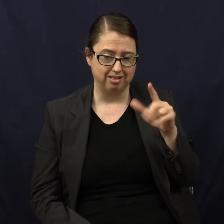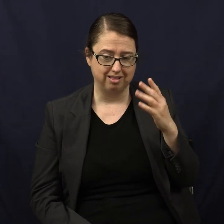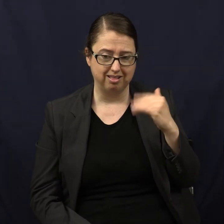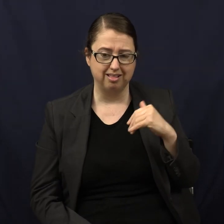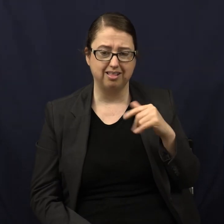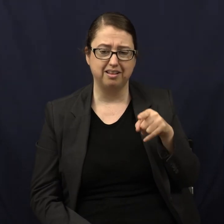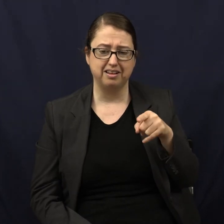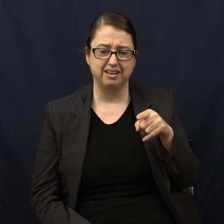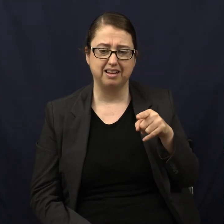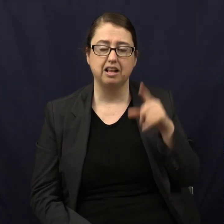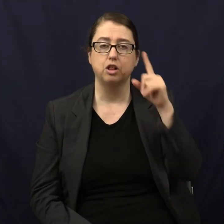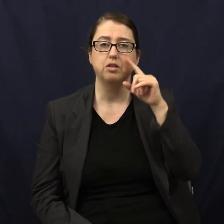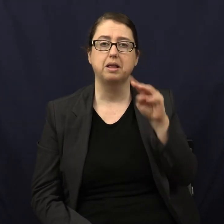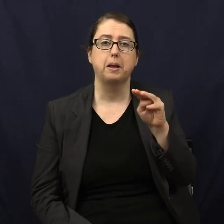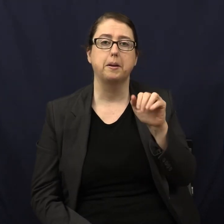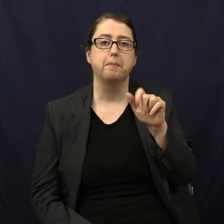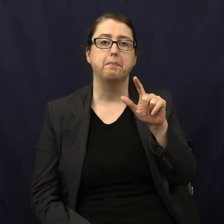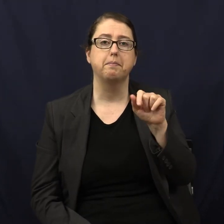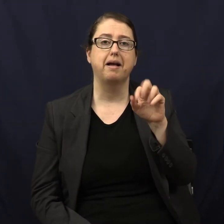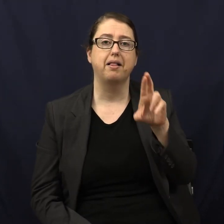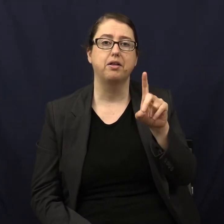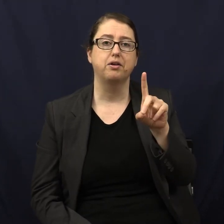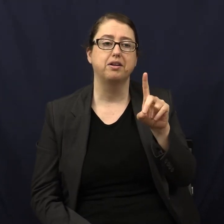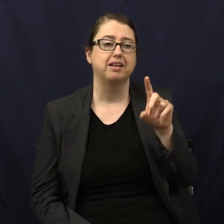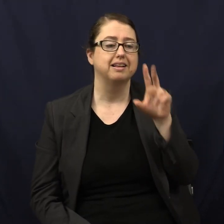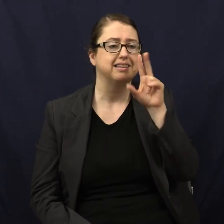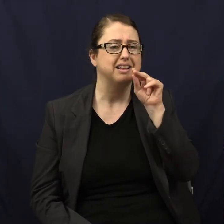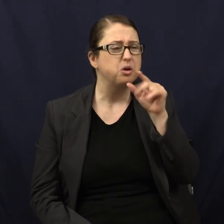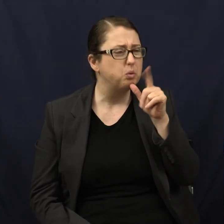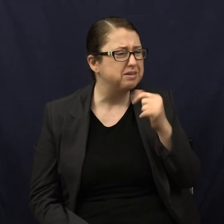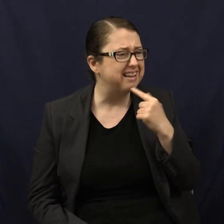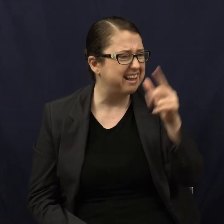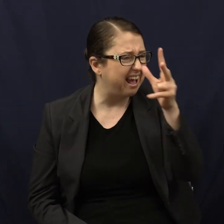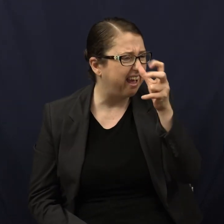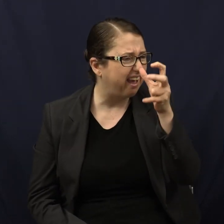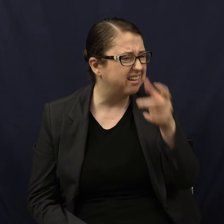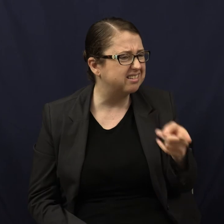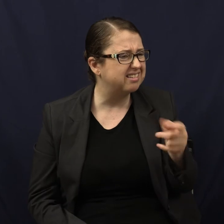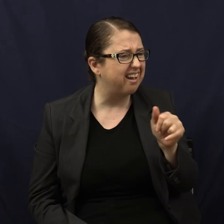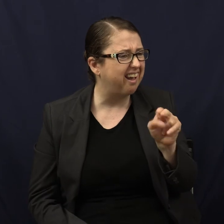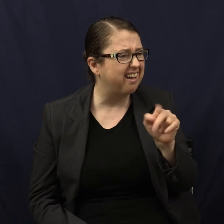a mallard duck. Not just a duck. That's not an ant. Who said an ant?